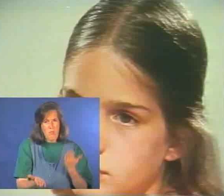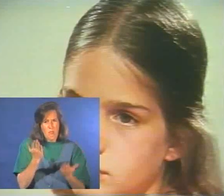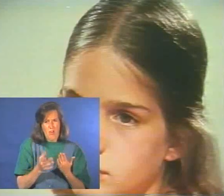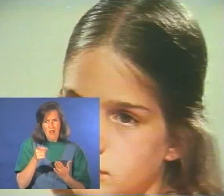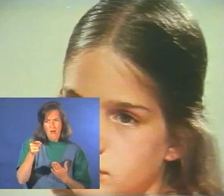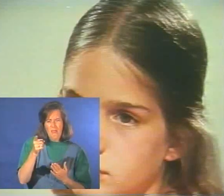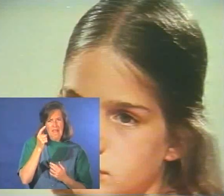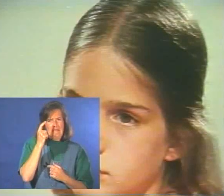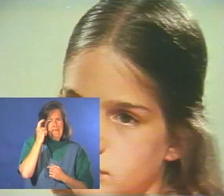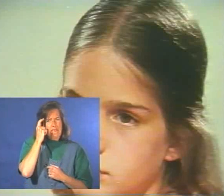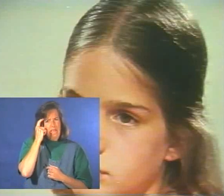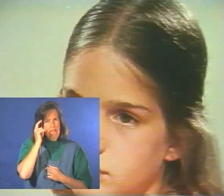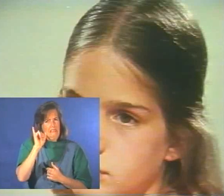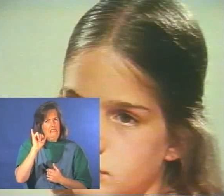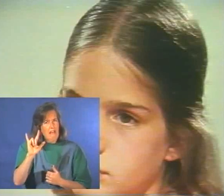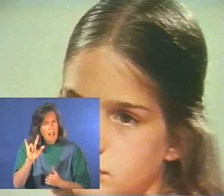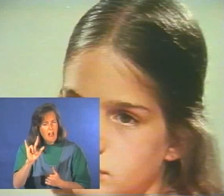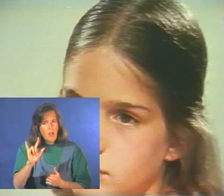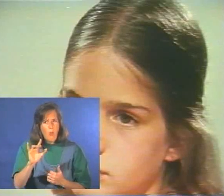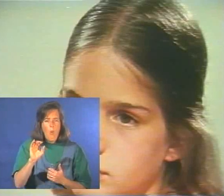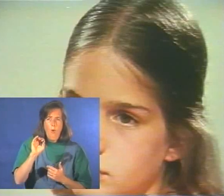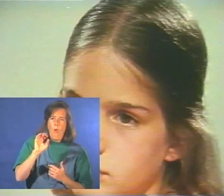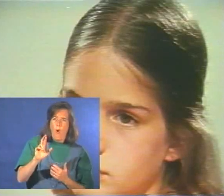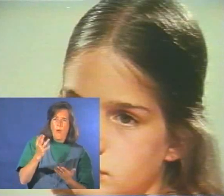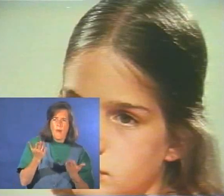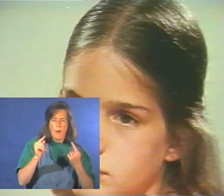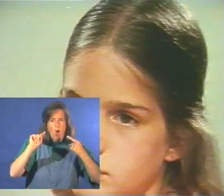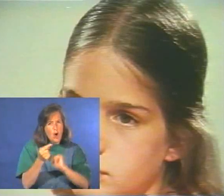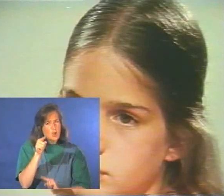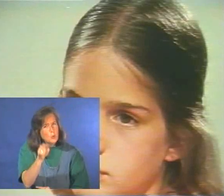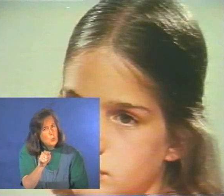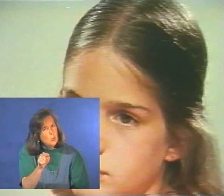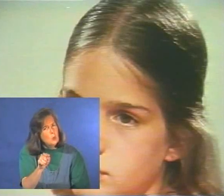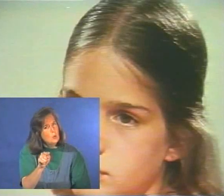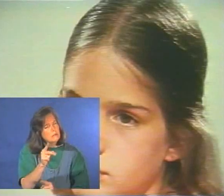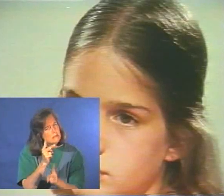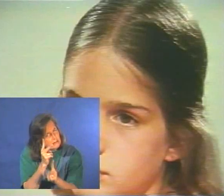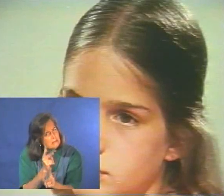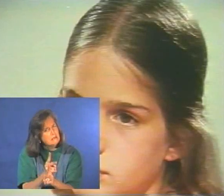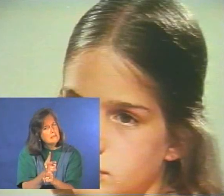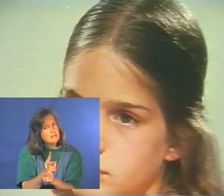know. Maybe that person is mentally ill. Or maybe they will hurt you.